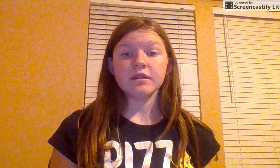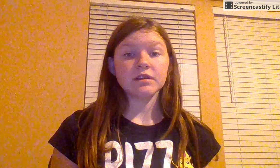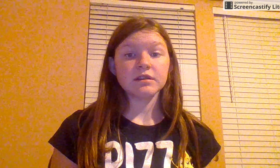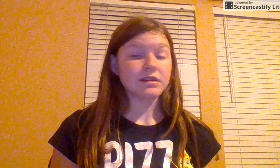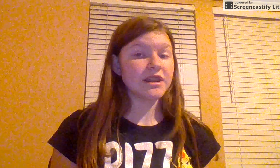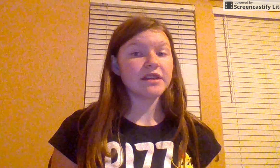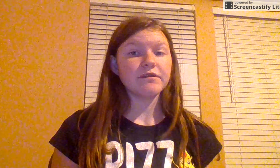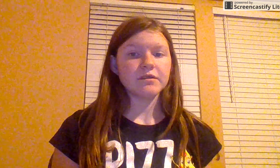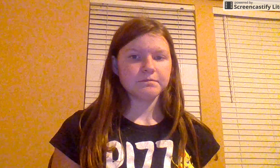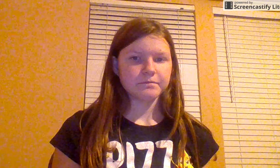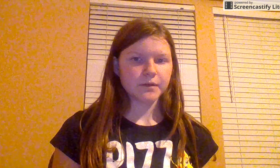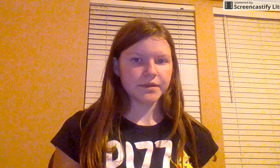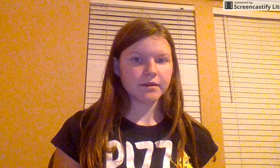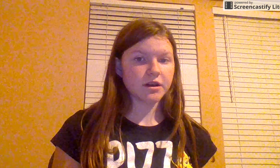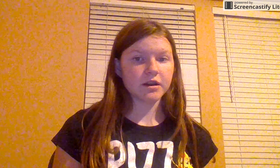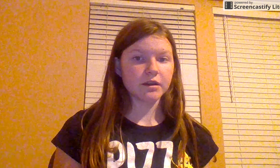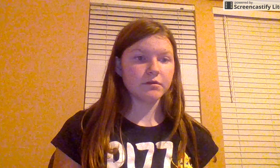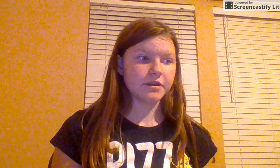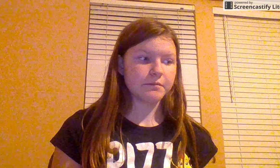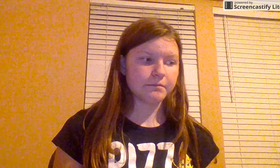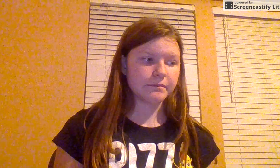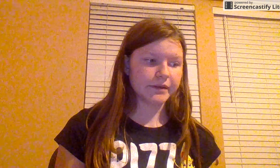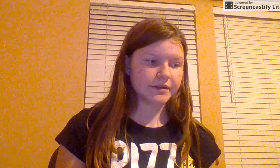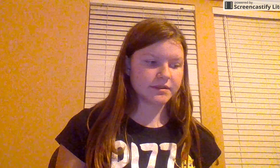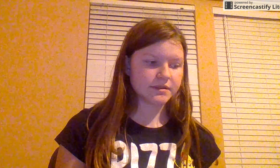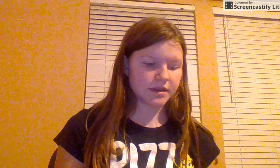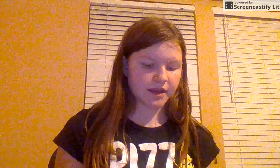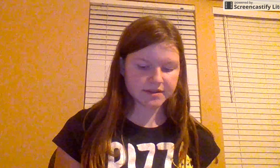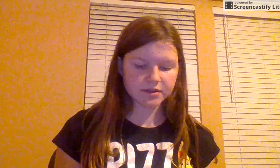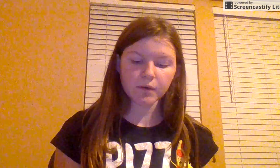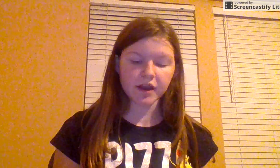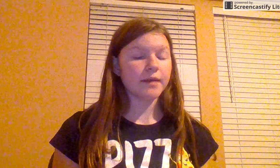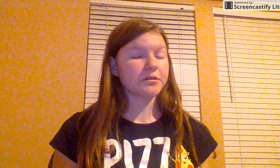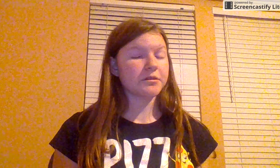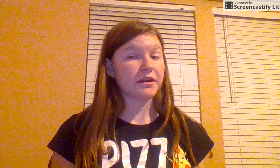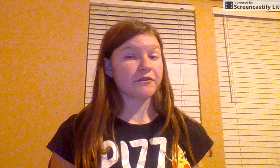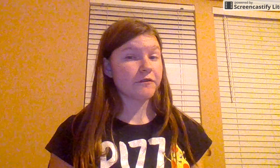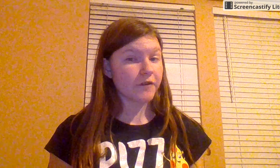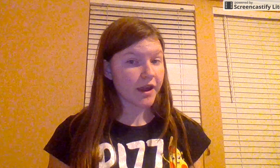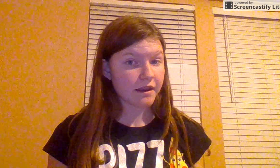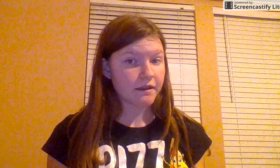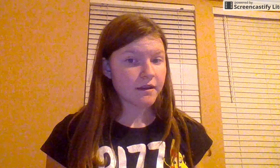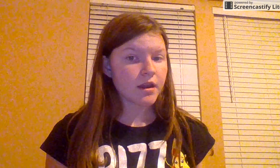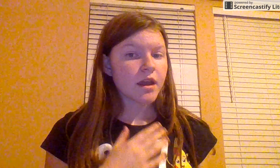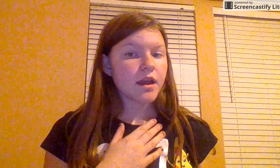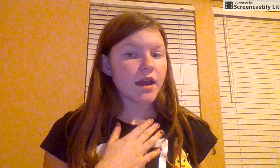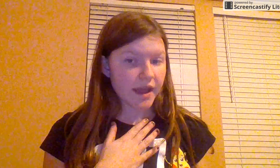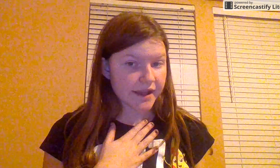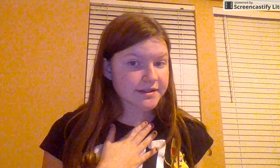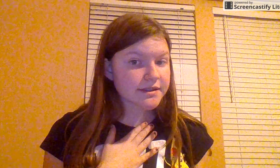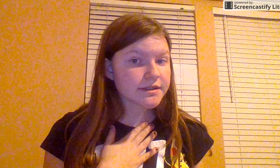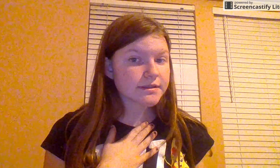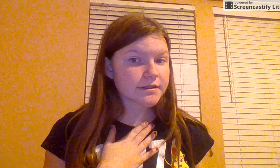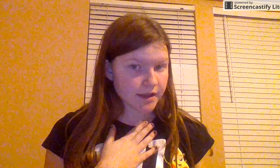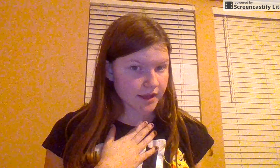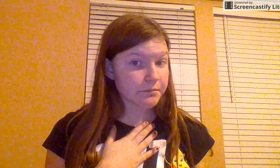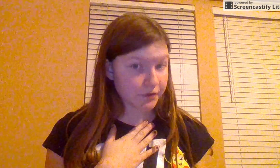live without talking with him because I still want him to be my friend. Exes can be